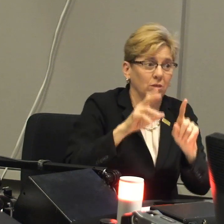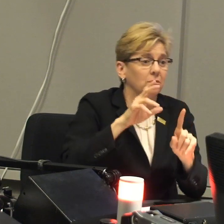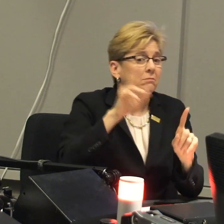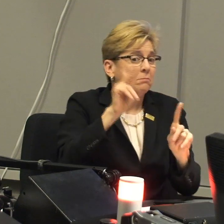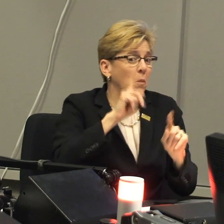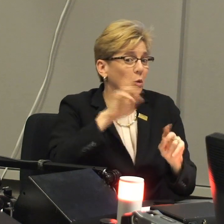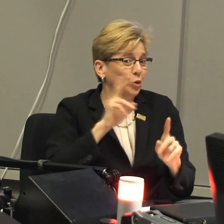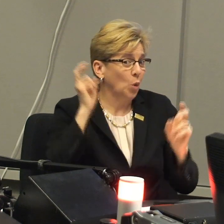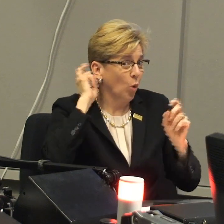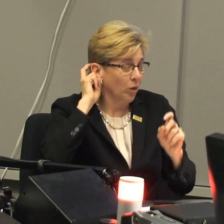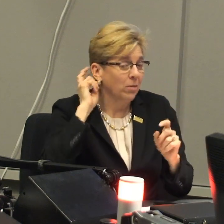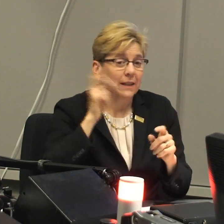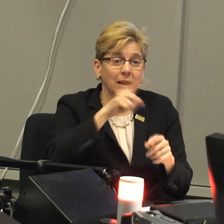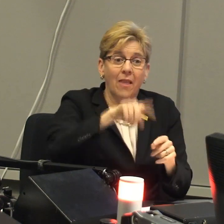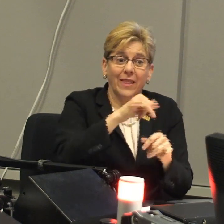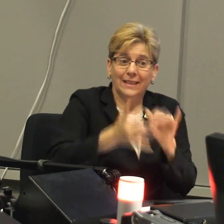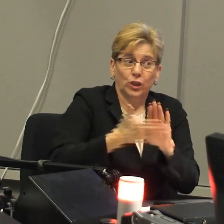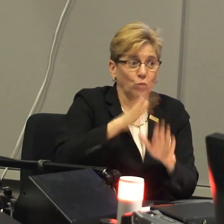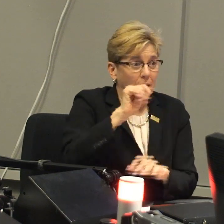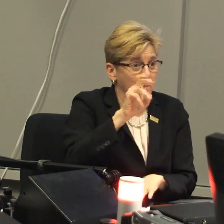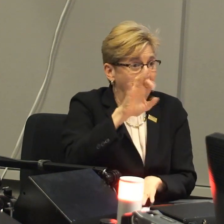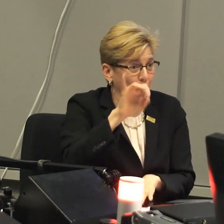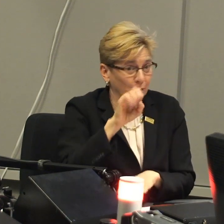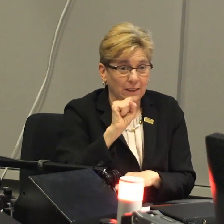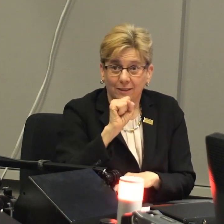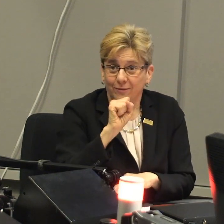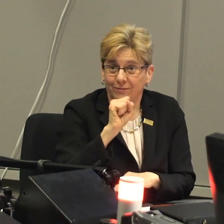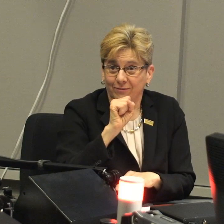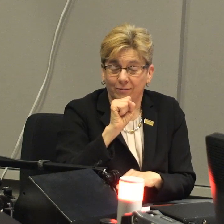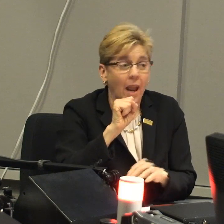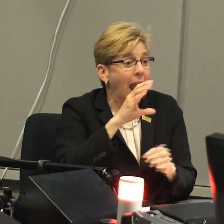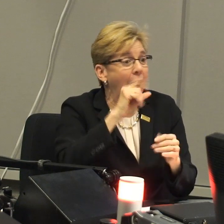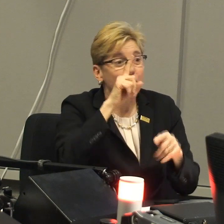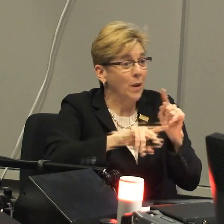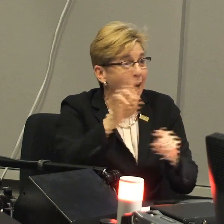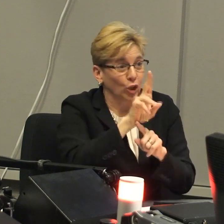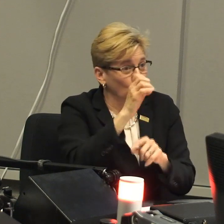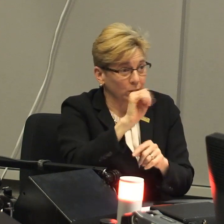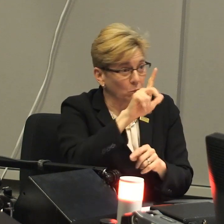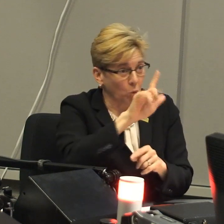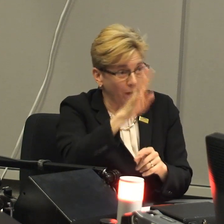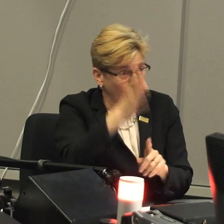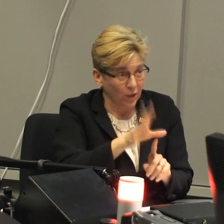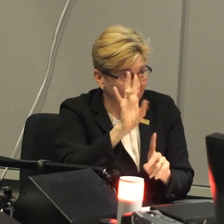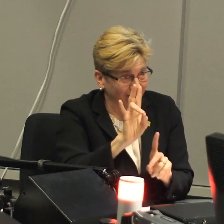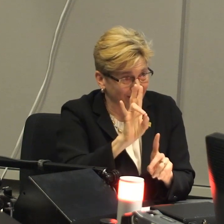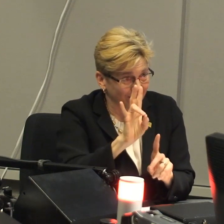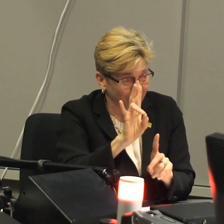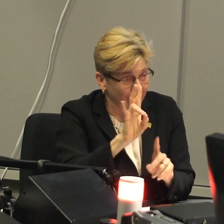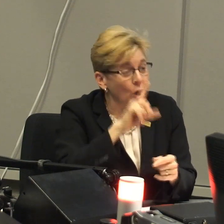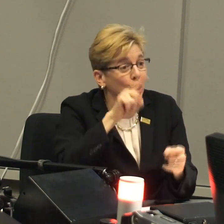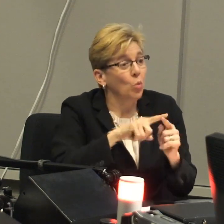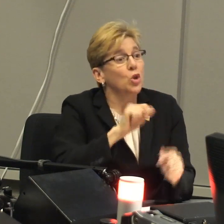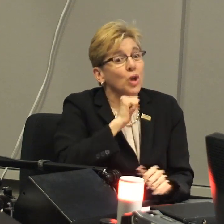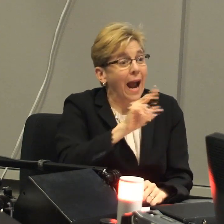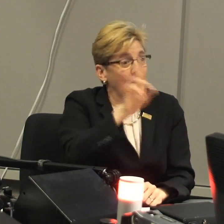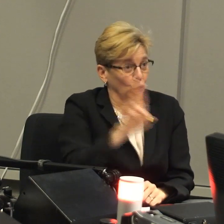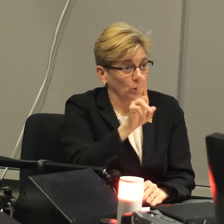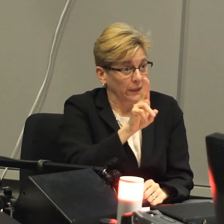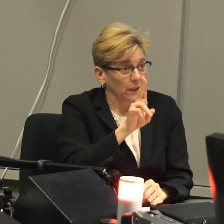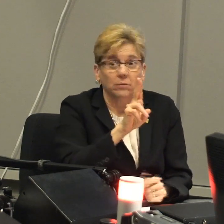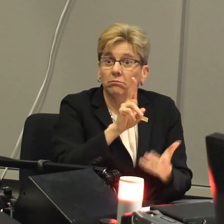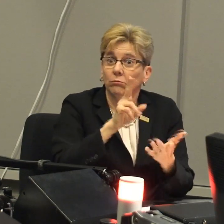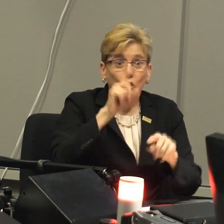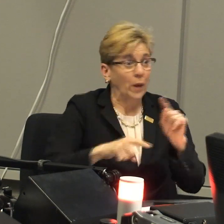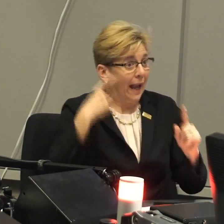actually I've been a hearing aid user. People I know, of course, use cochlear implants and they still run on batteries and you can't wear them 24